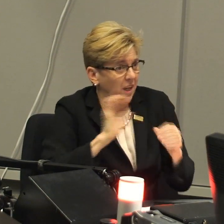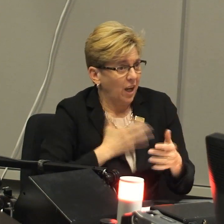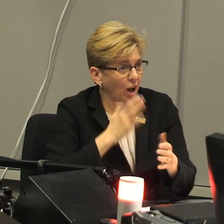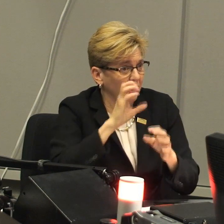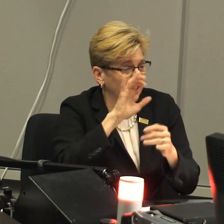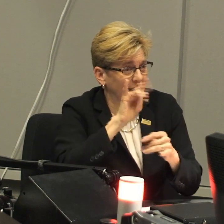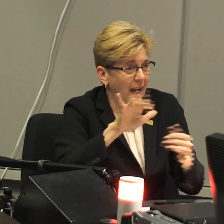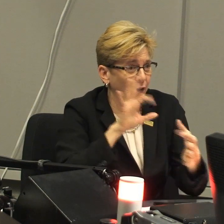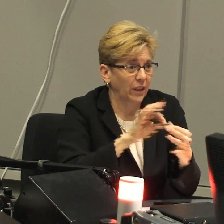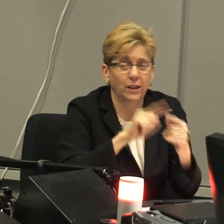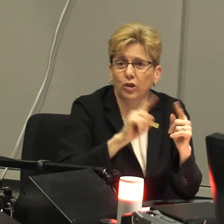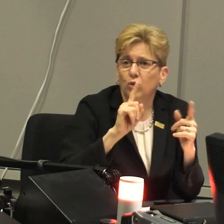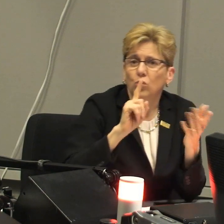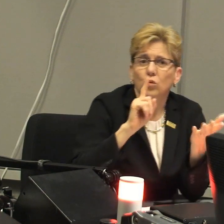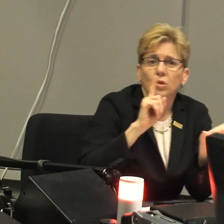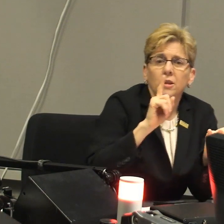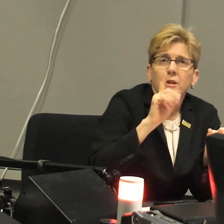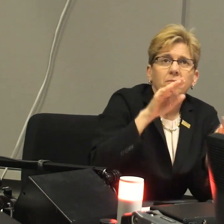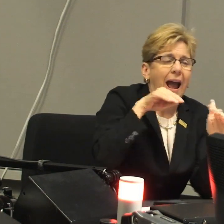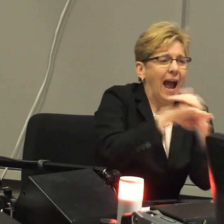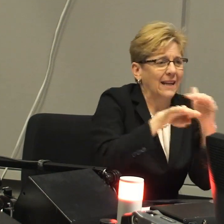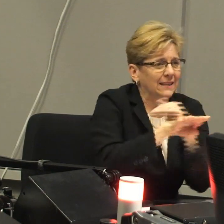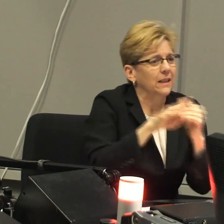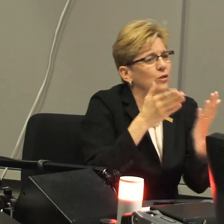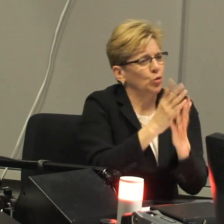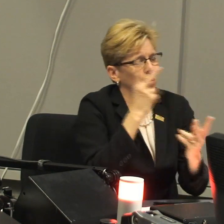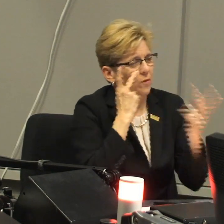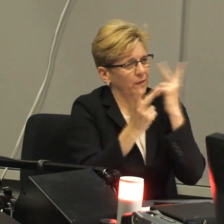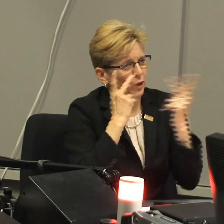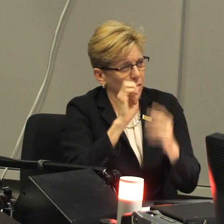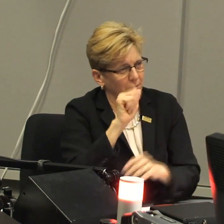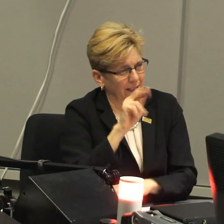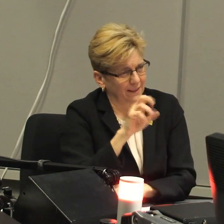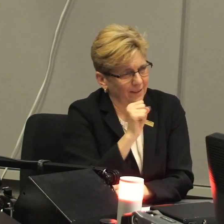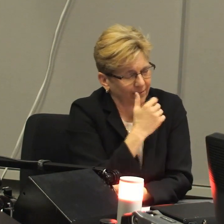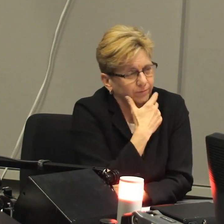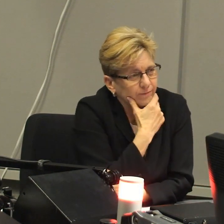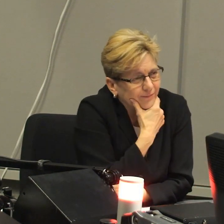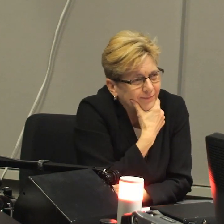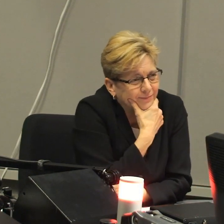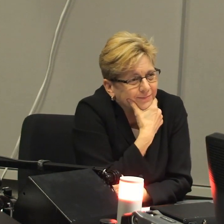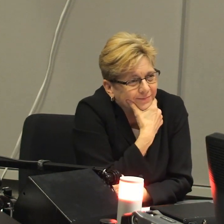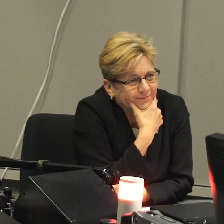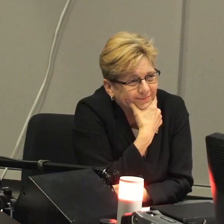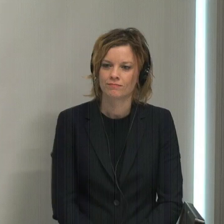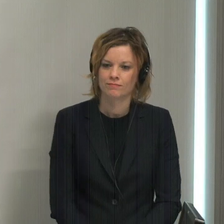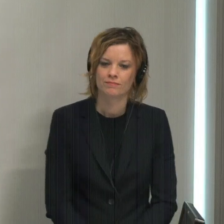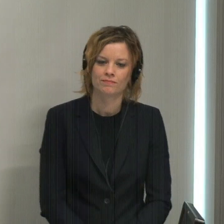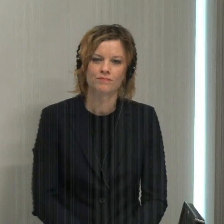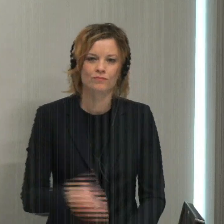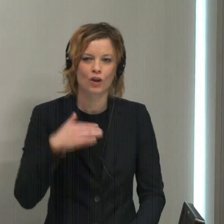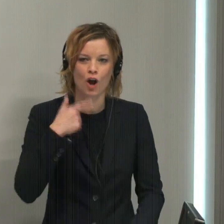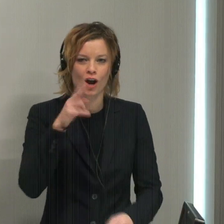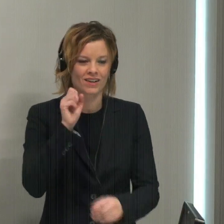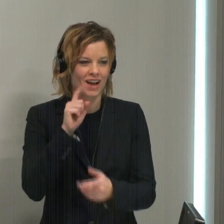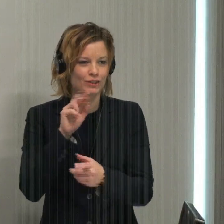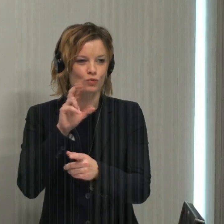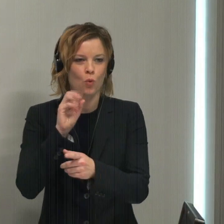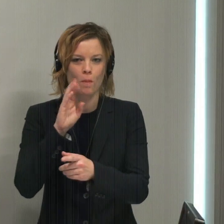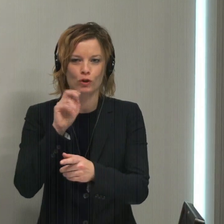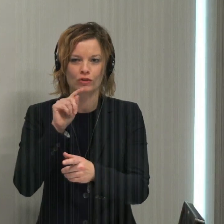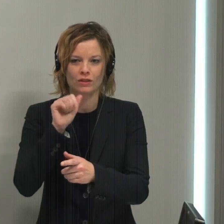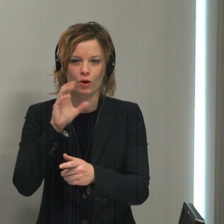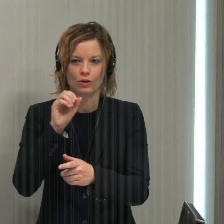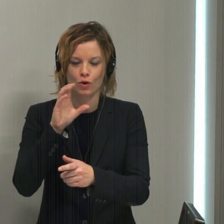every major innovation in our society as it relates to providing access through visual means. Our guest is Roberta